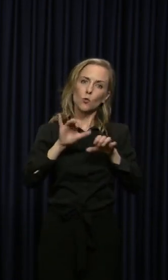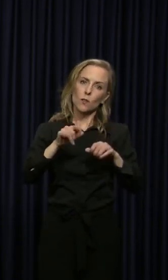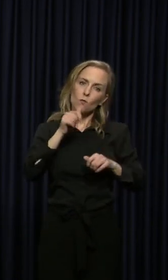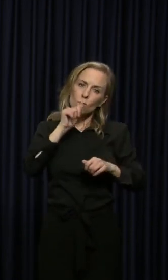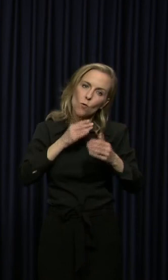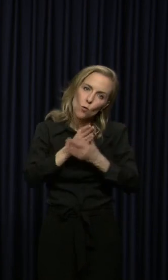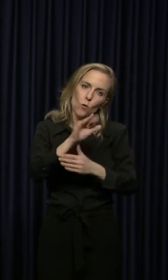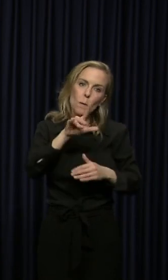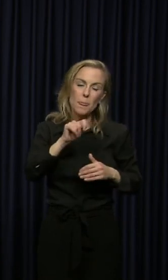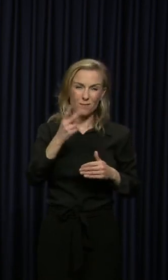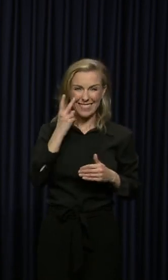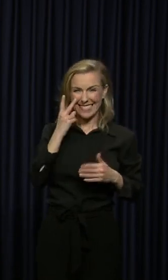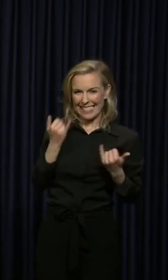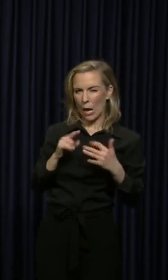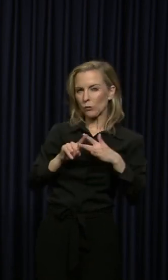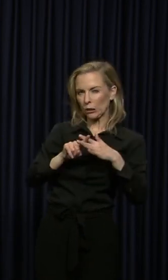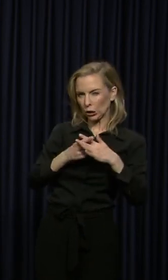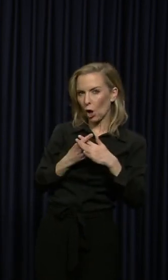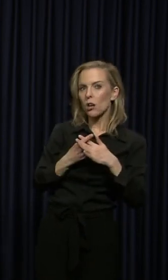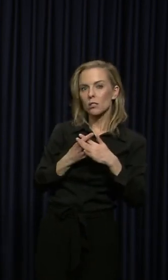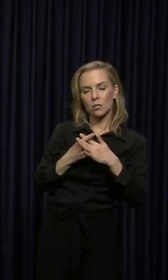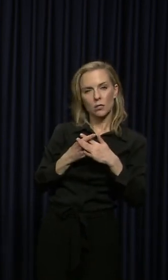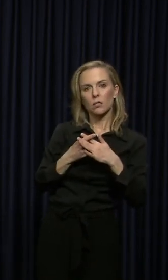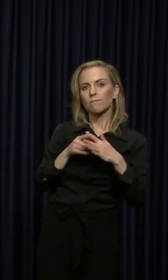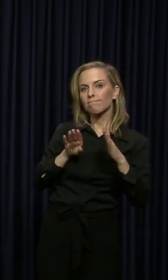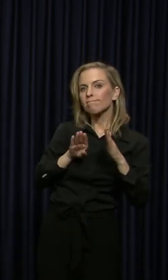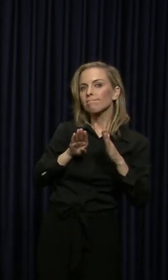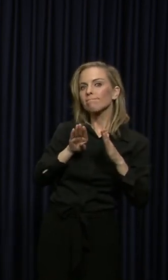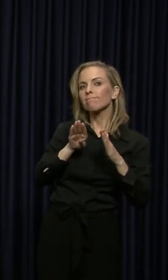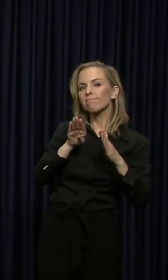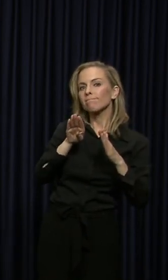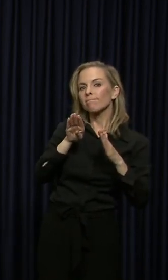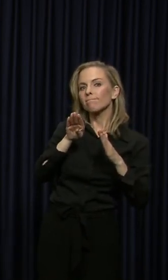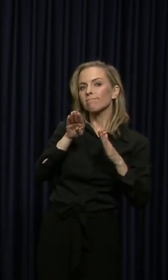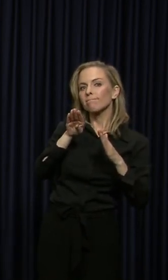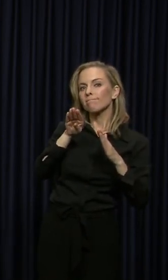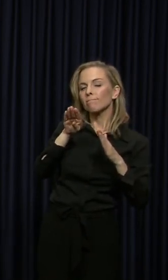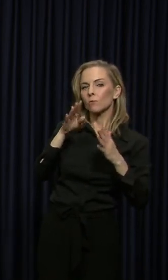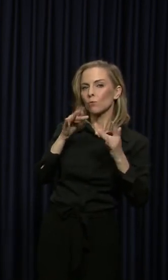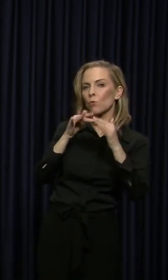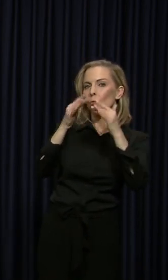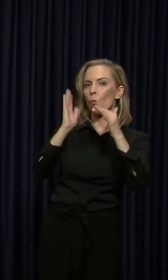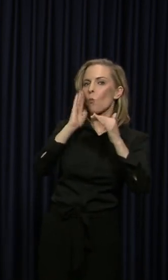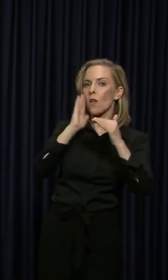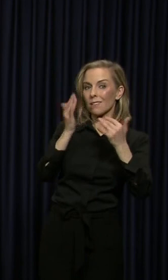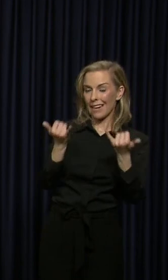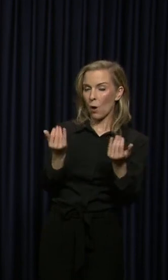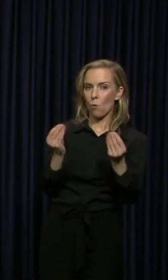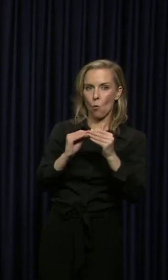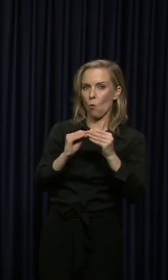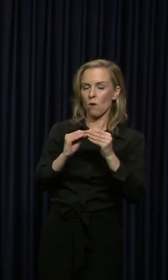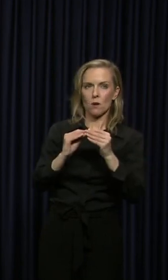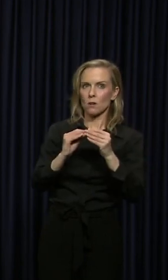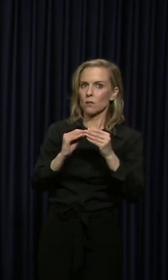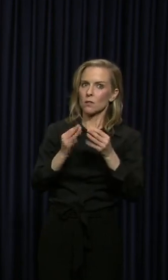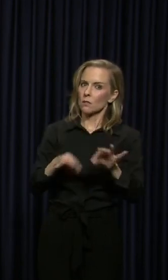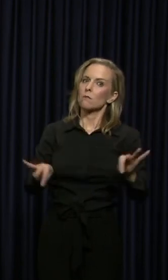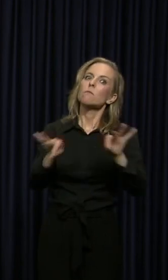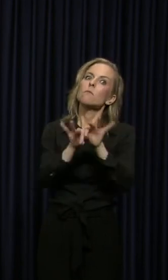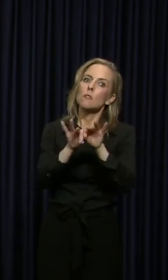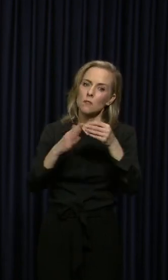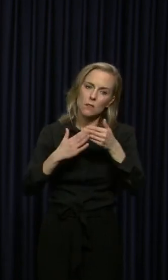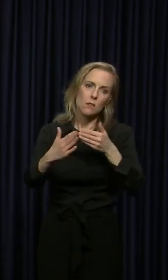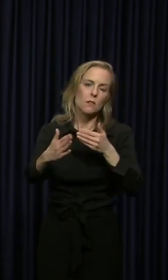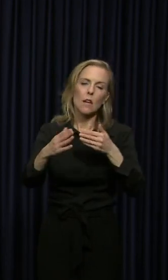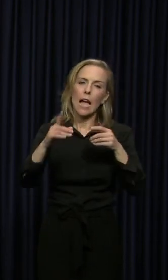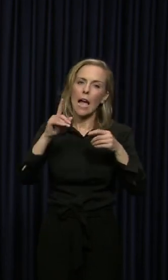uh, at least the start of our search. And we know that now more than ever, uh, that we have